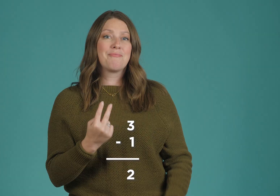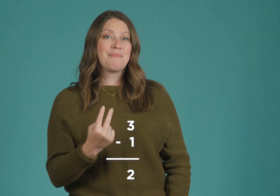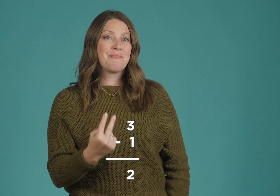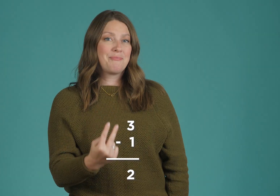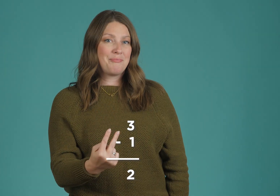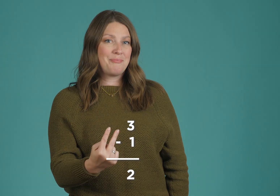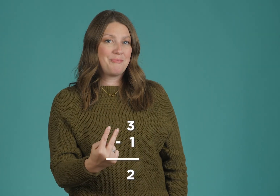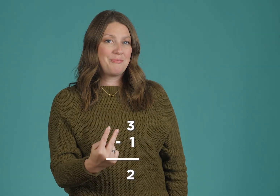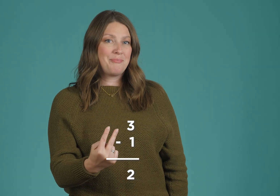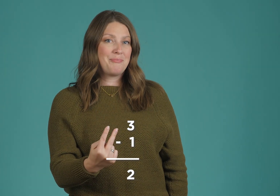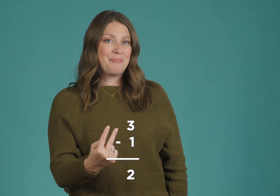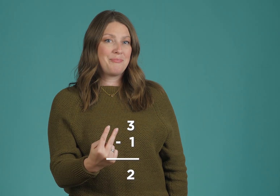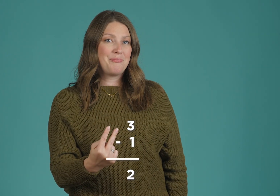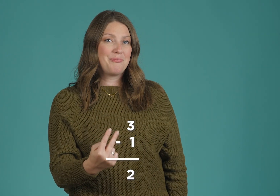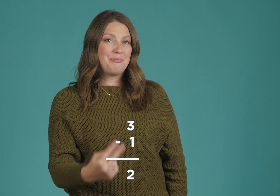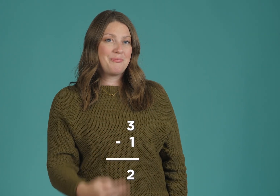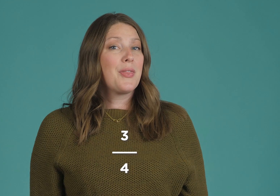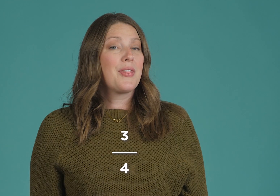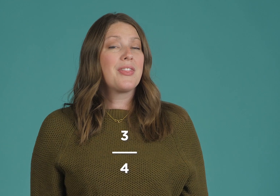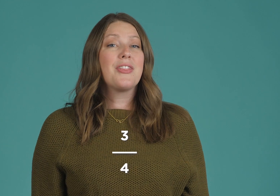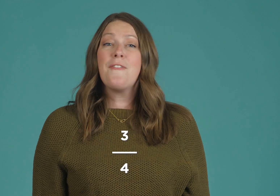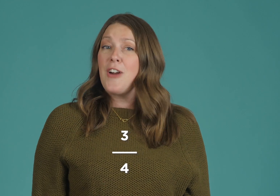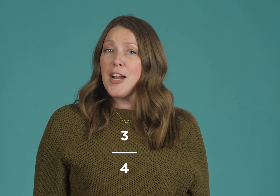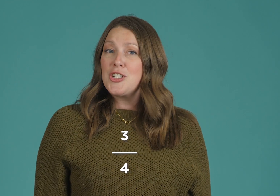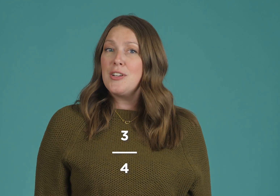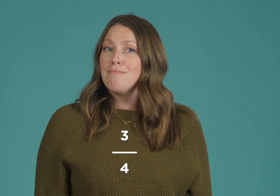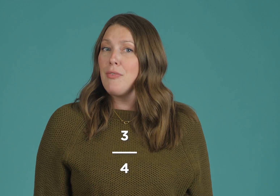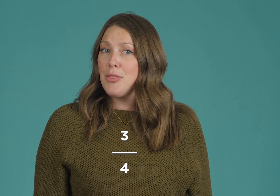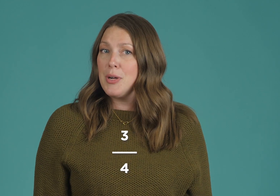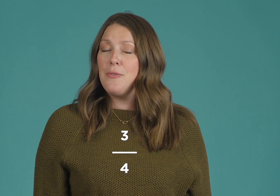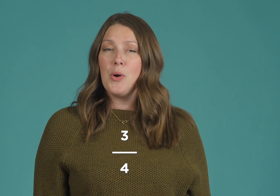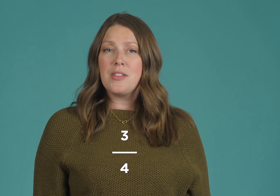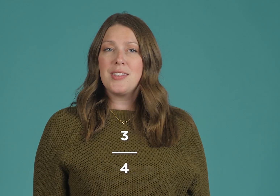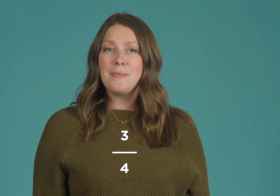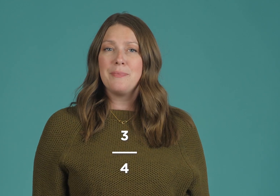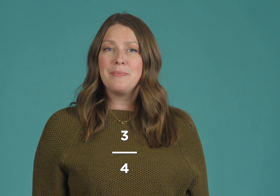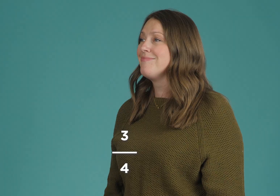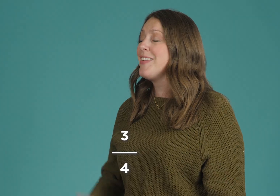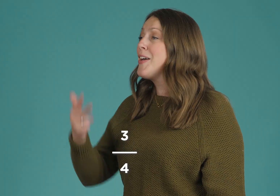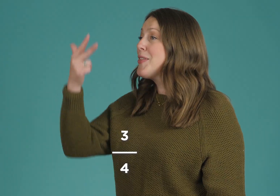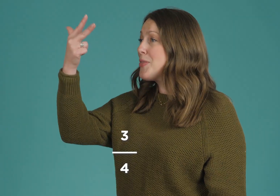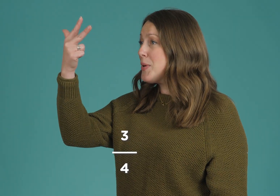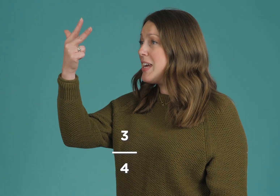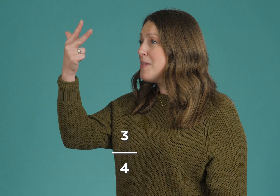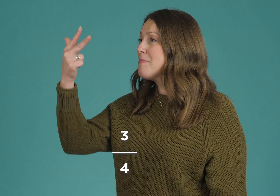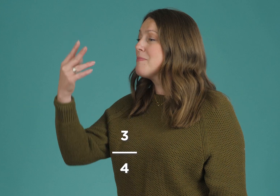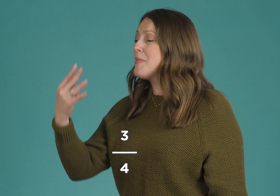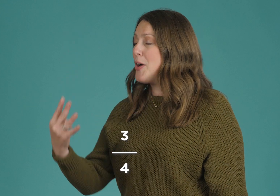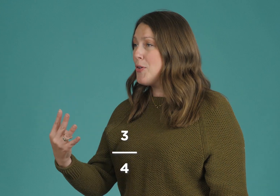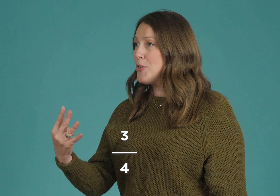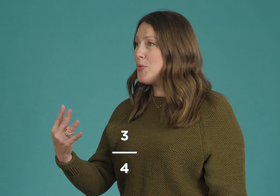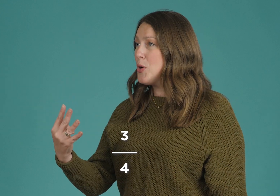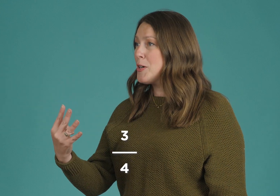2. The fraction 3 fourths. 3 over 4.